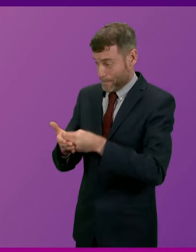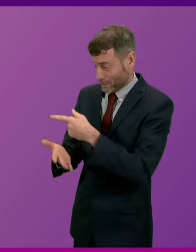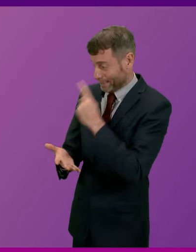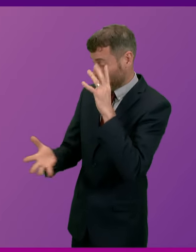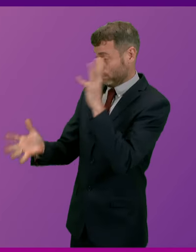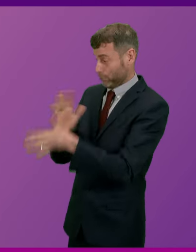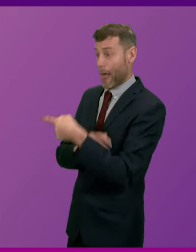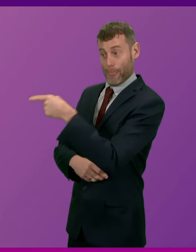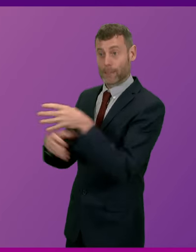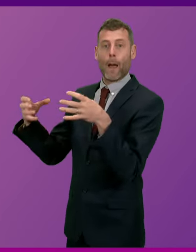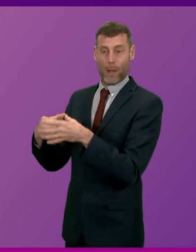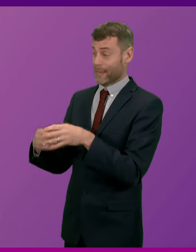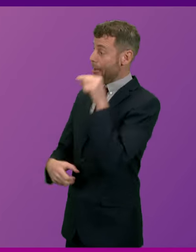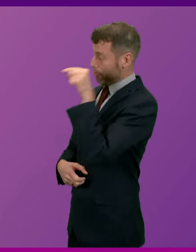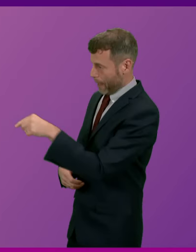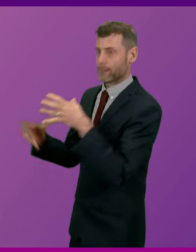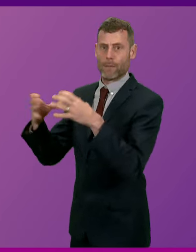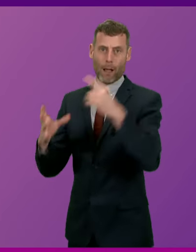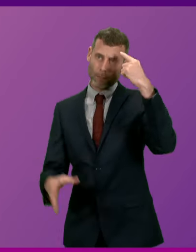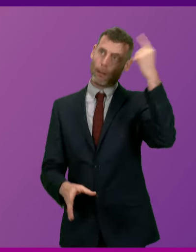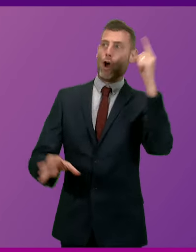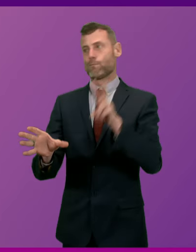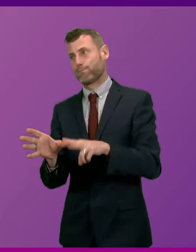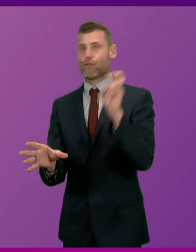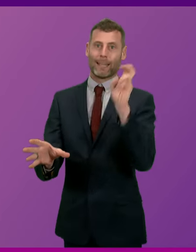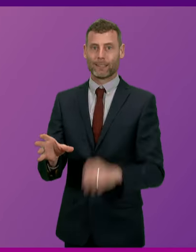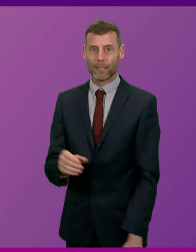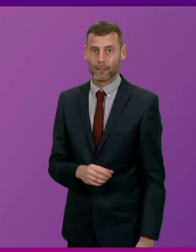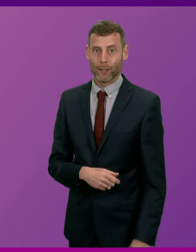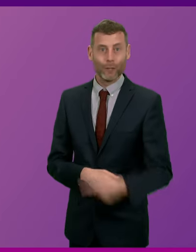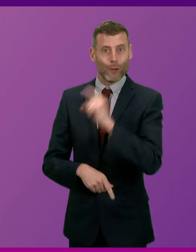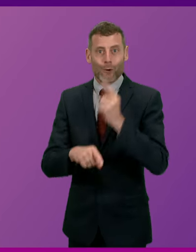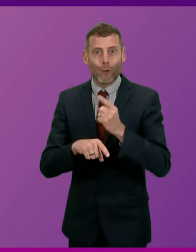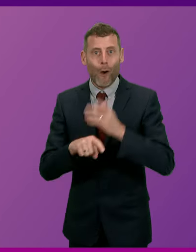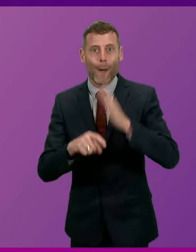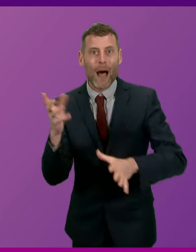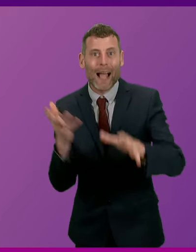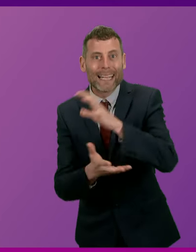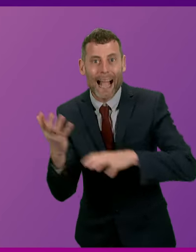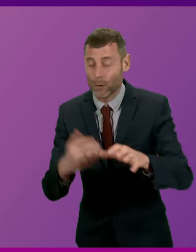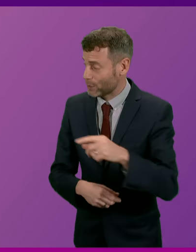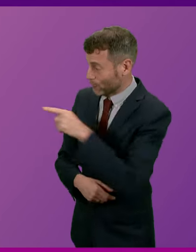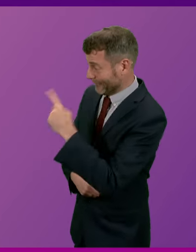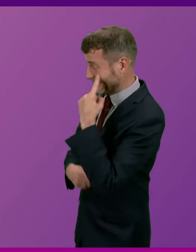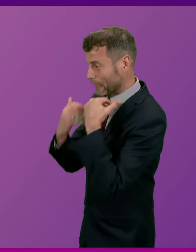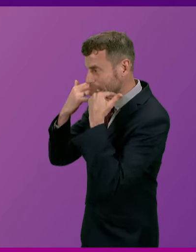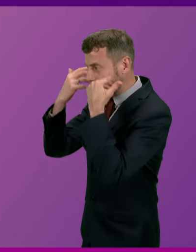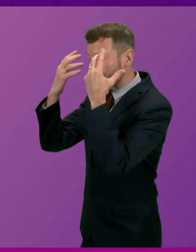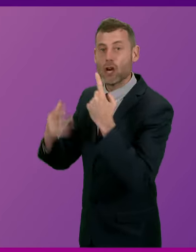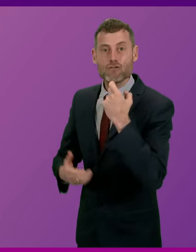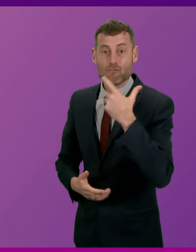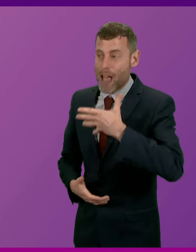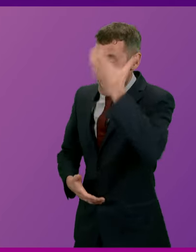of Brexit to utter the words chaos. No wonder Douglas Ross is getting redder and redder and redder